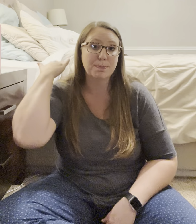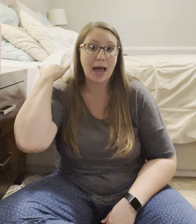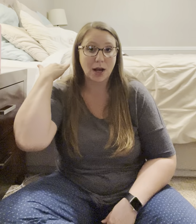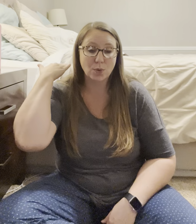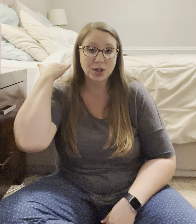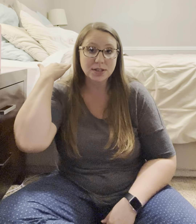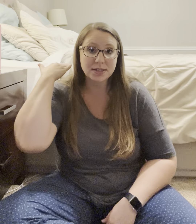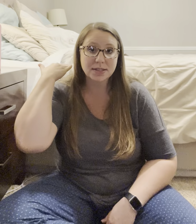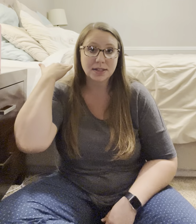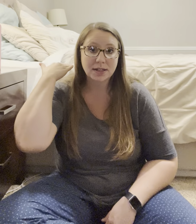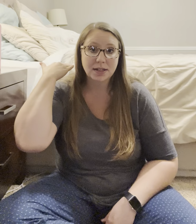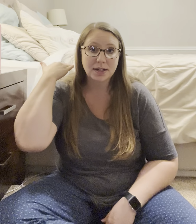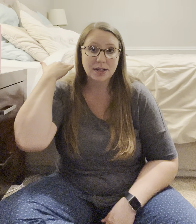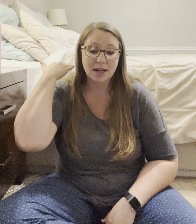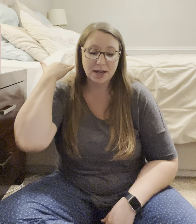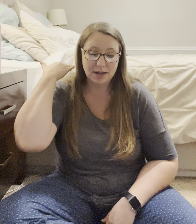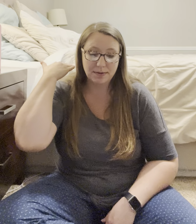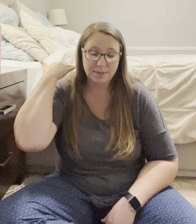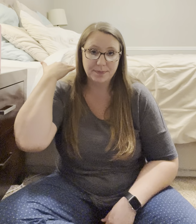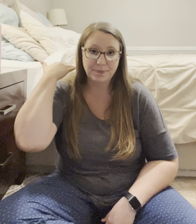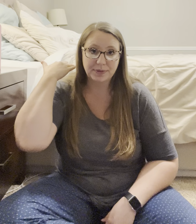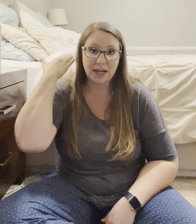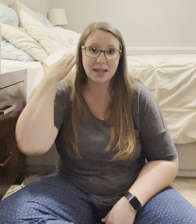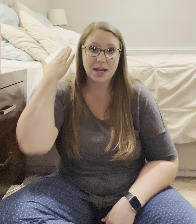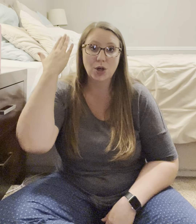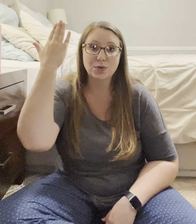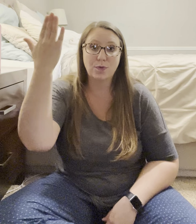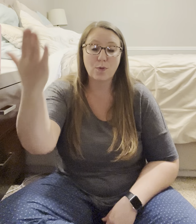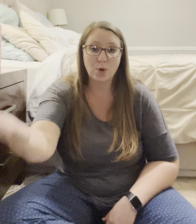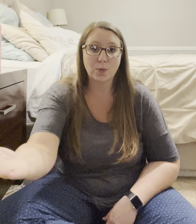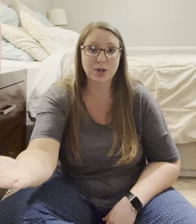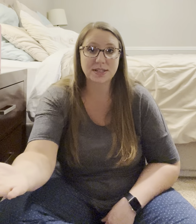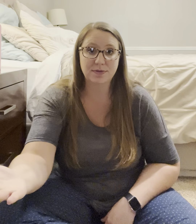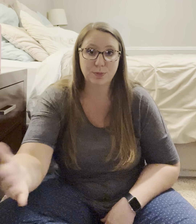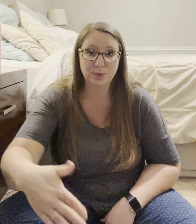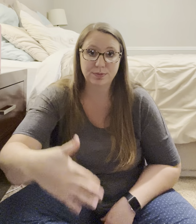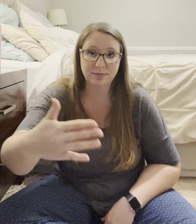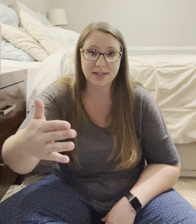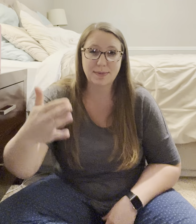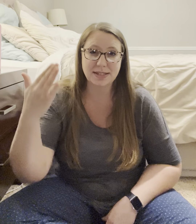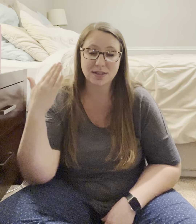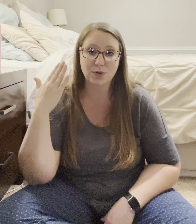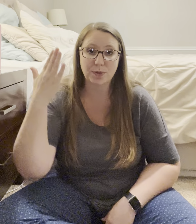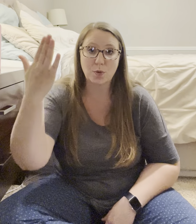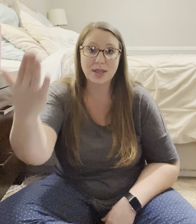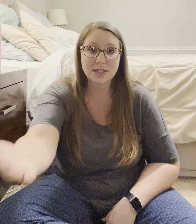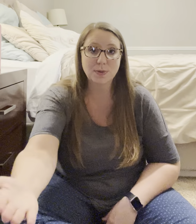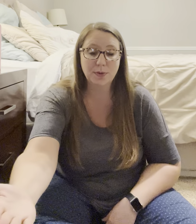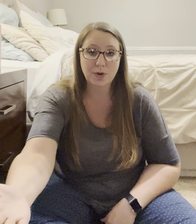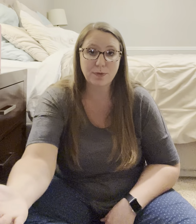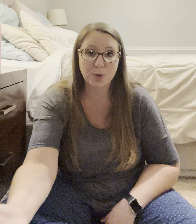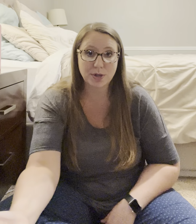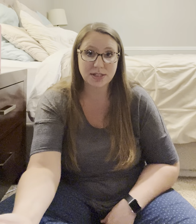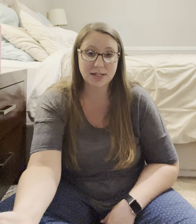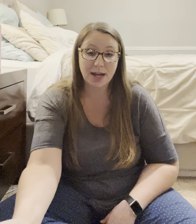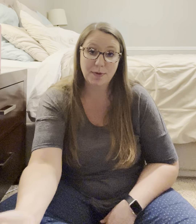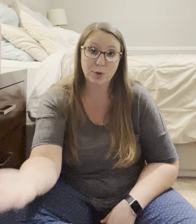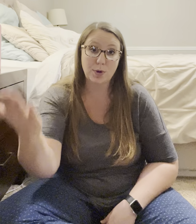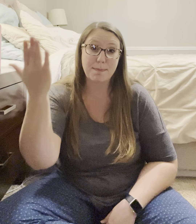backwards. Um. And then it goes forwards. does that make sense? So, if I'm going this way, we're going forwards in time. If we're going